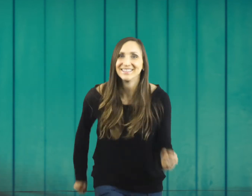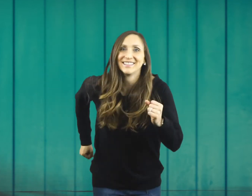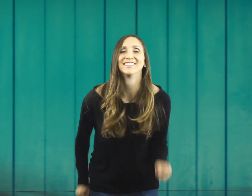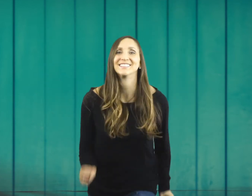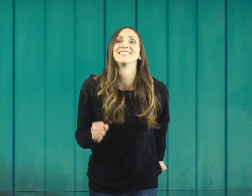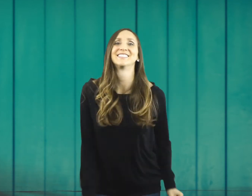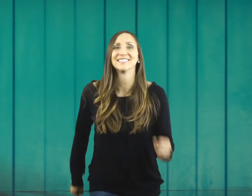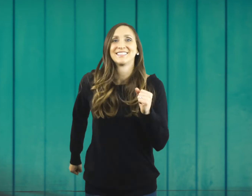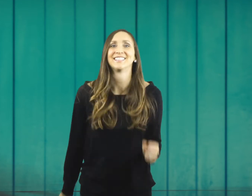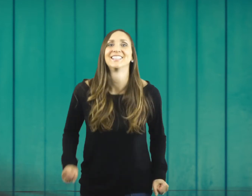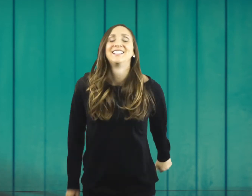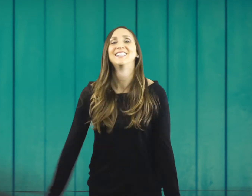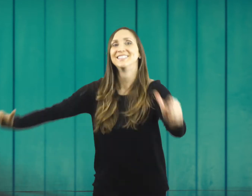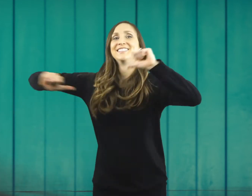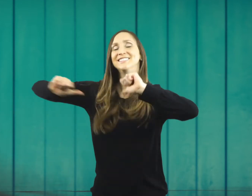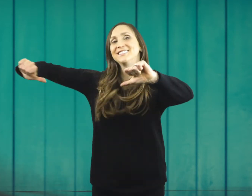can always count on God.